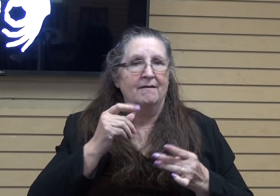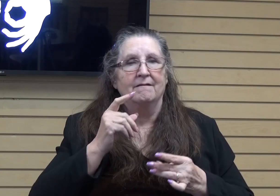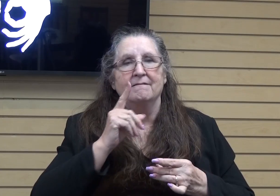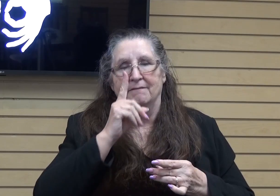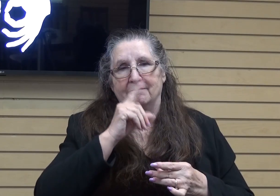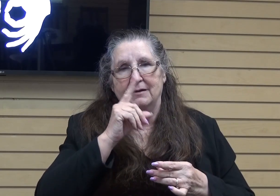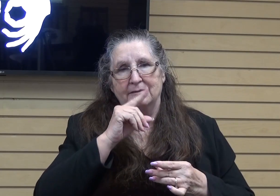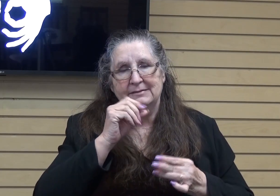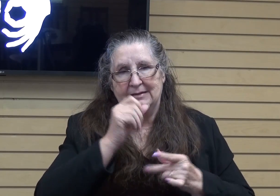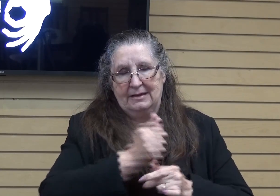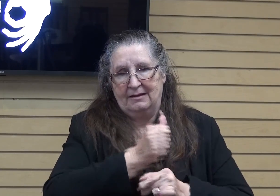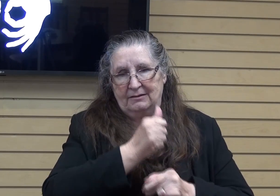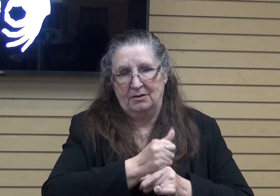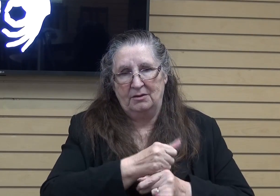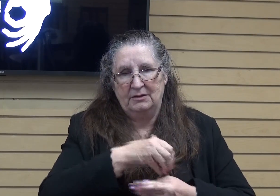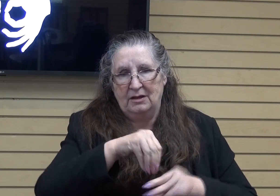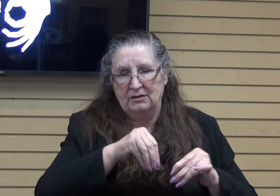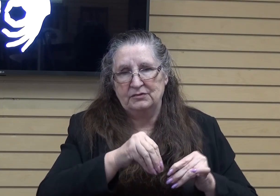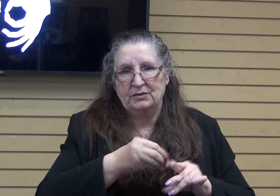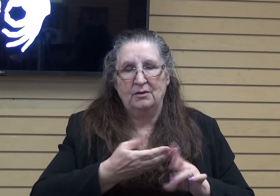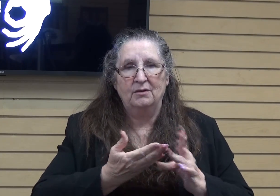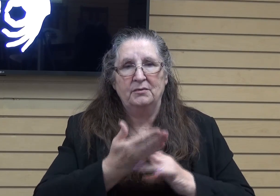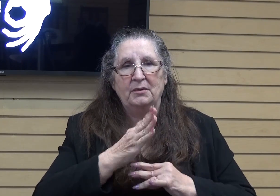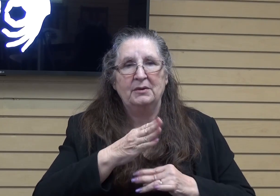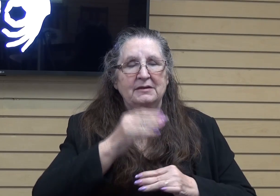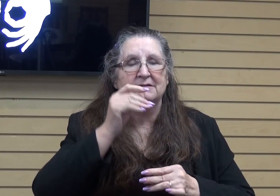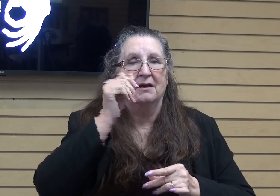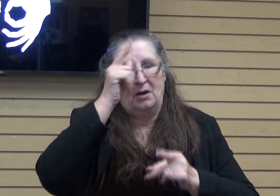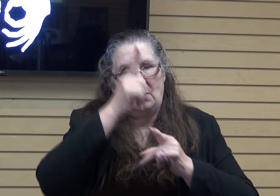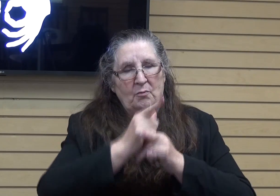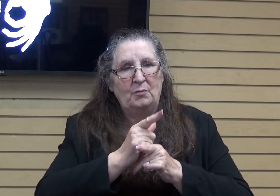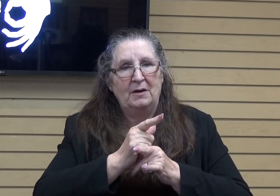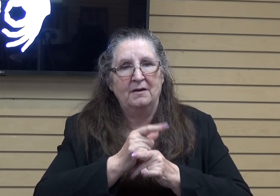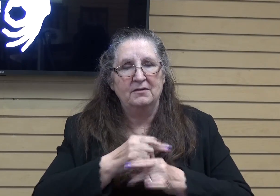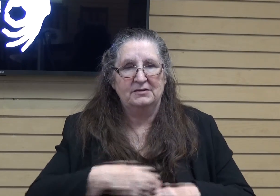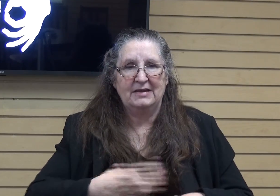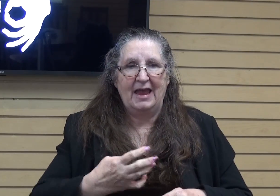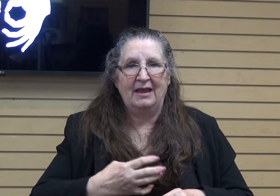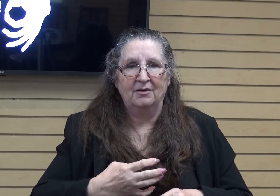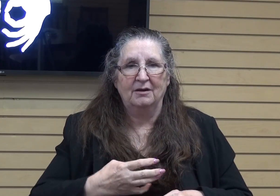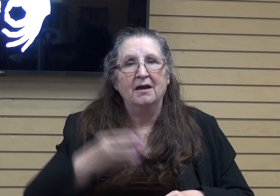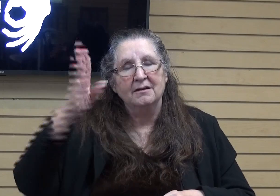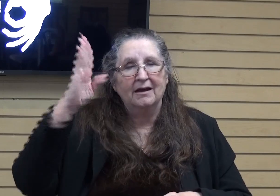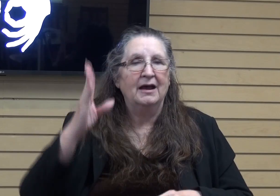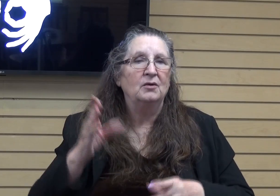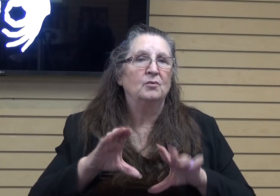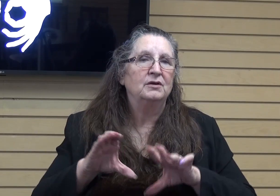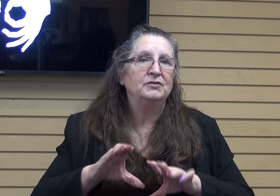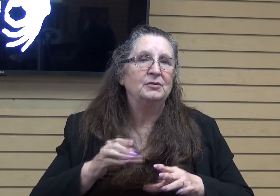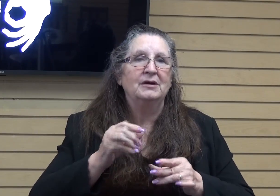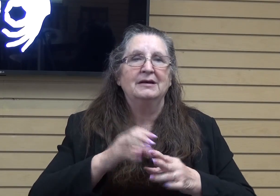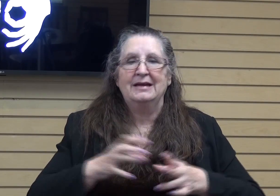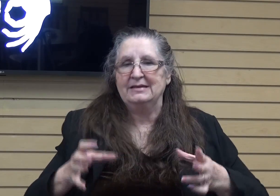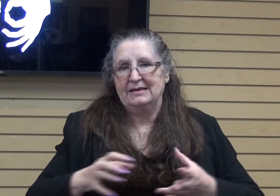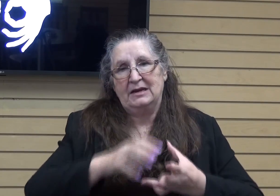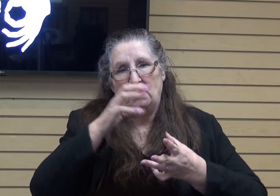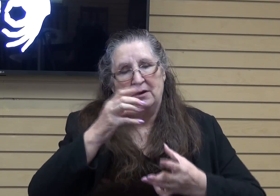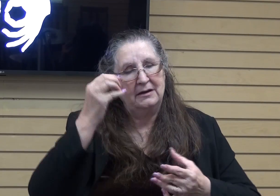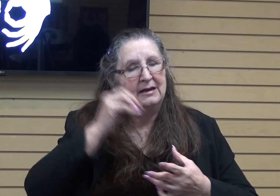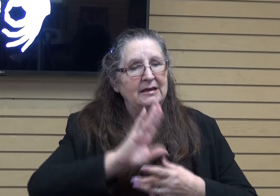his brothers, there's this, God's going to do exceeding and abundantly in his life, you know? And so, my next